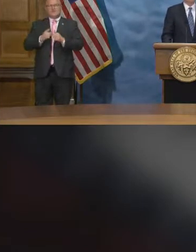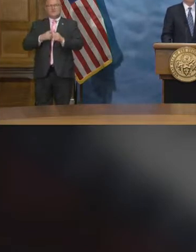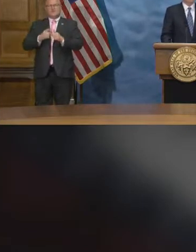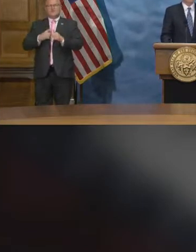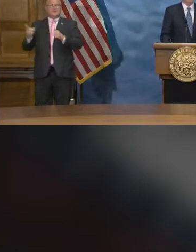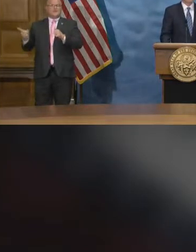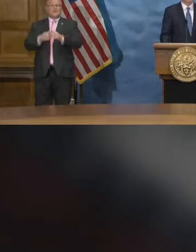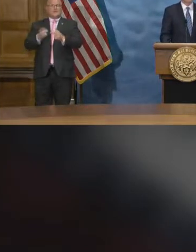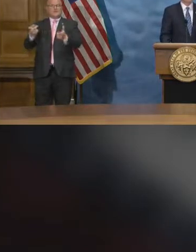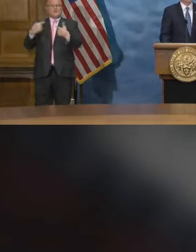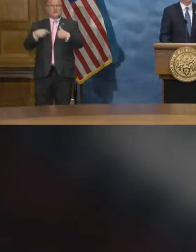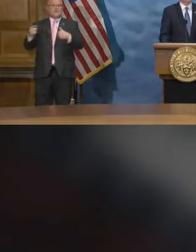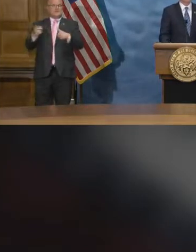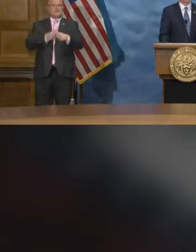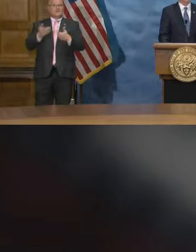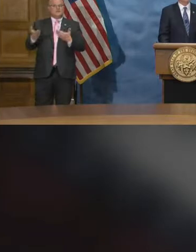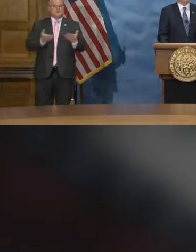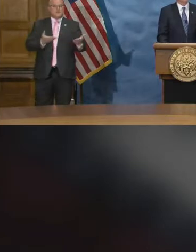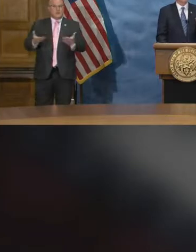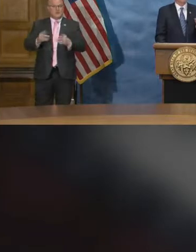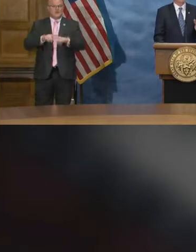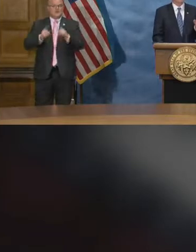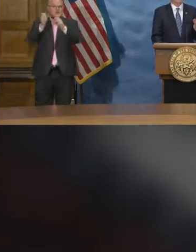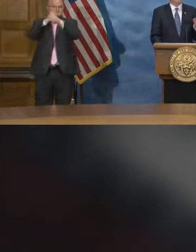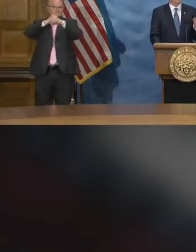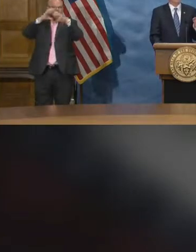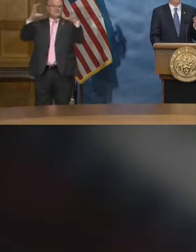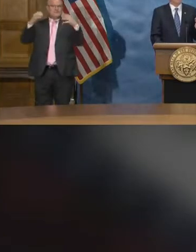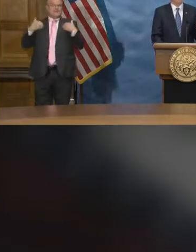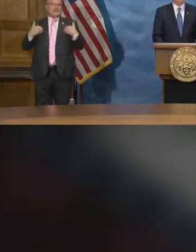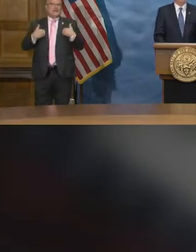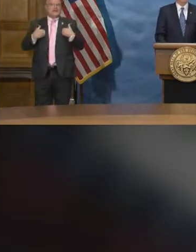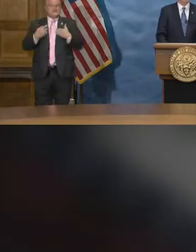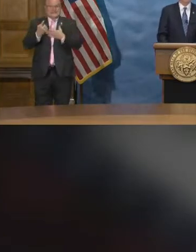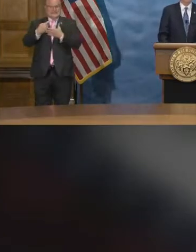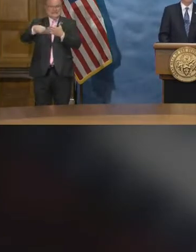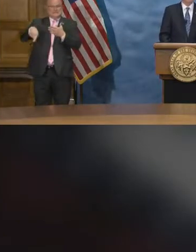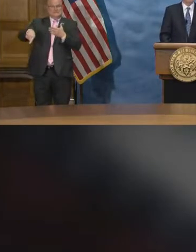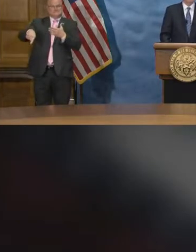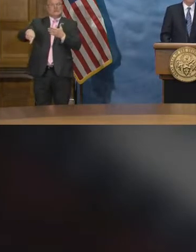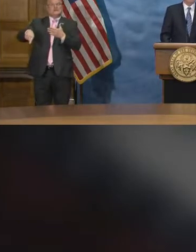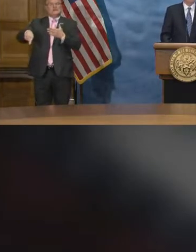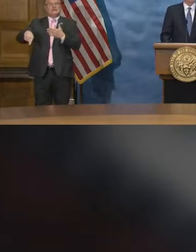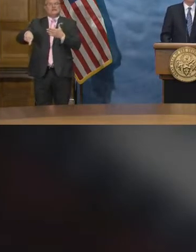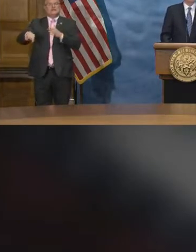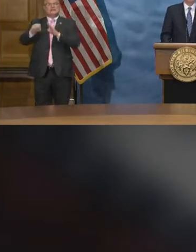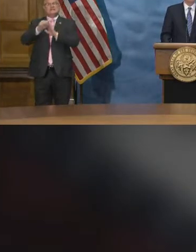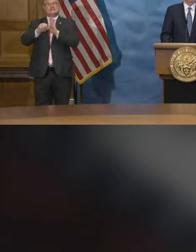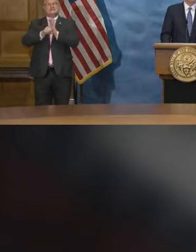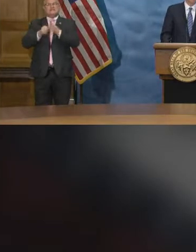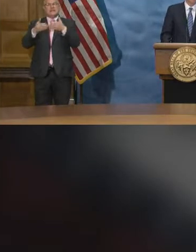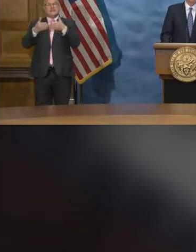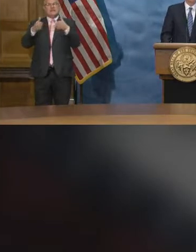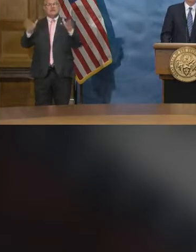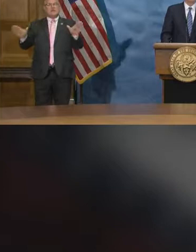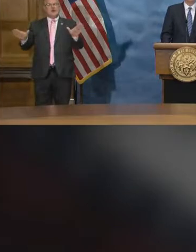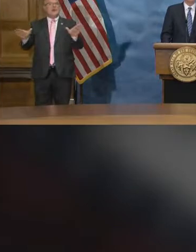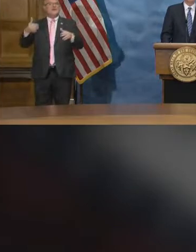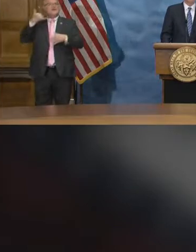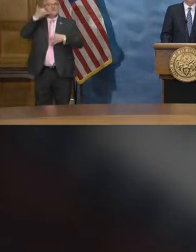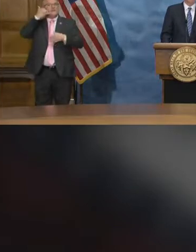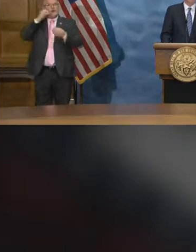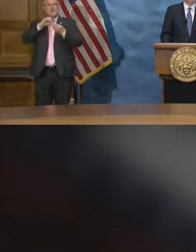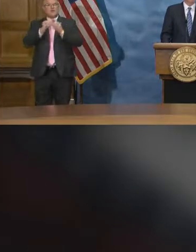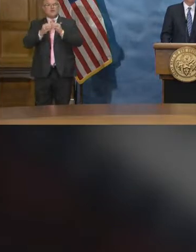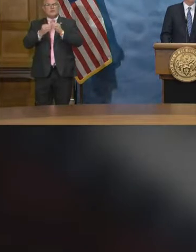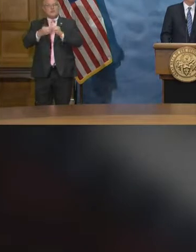come first serve basis. But we envisioned having next week a statewide toll free number